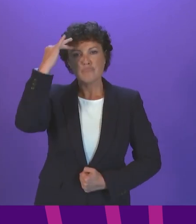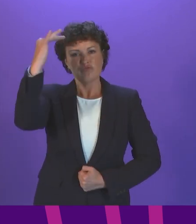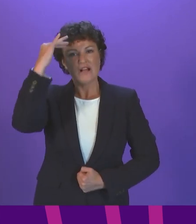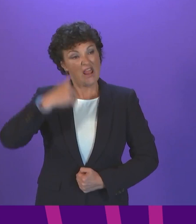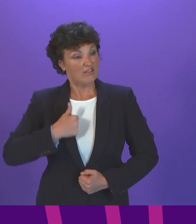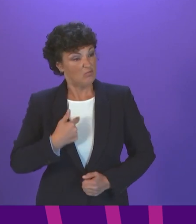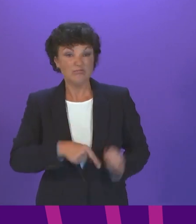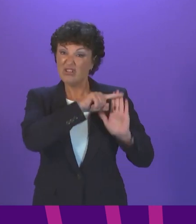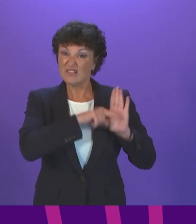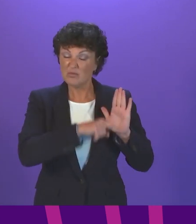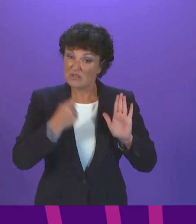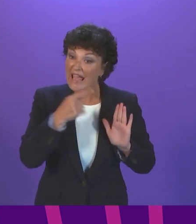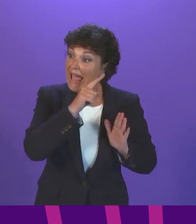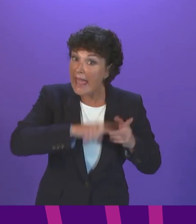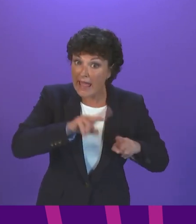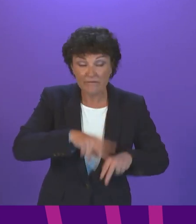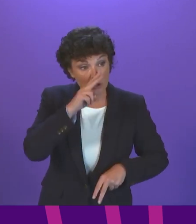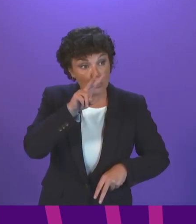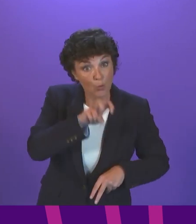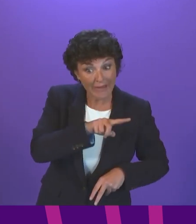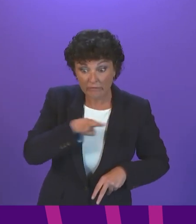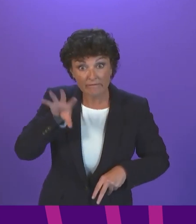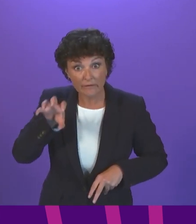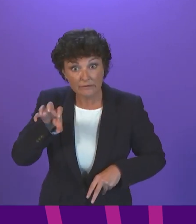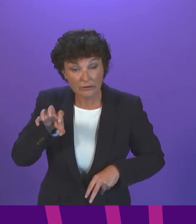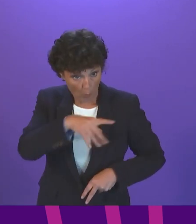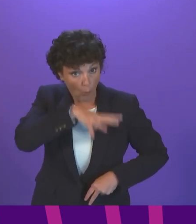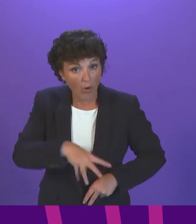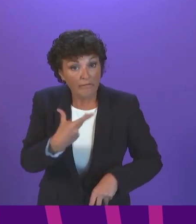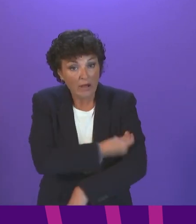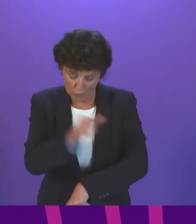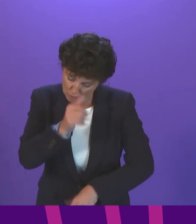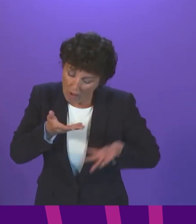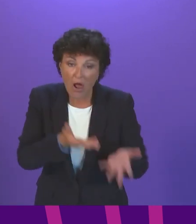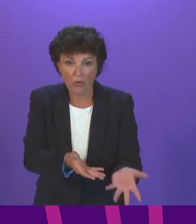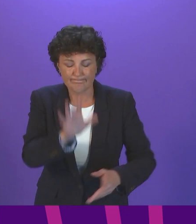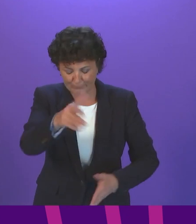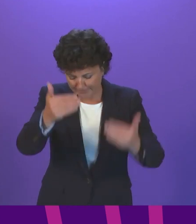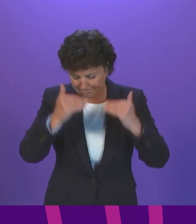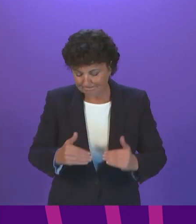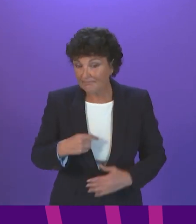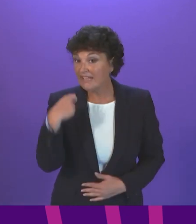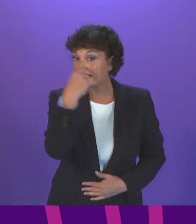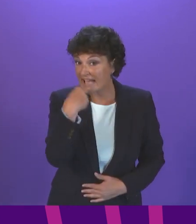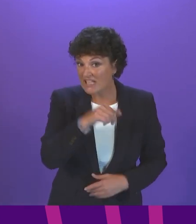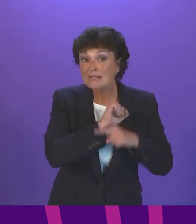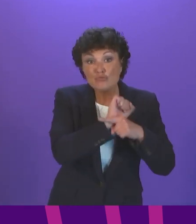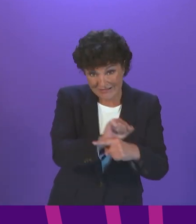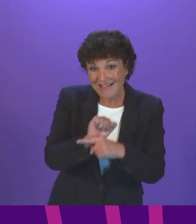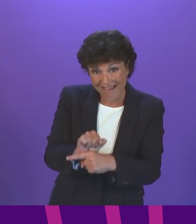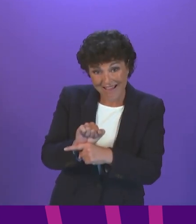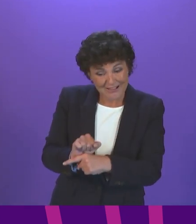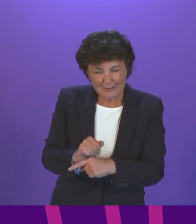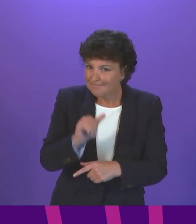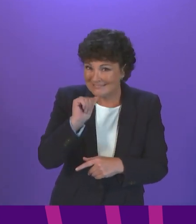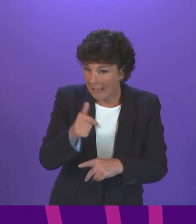They should be entitled to get the vaccine. So let's look at the current tools. Test and protect is still far from meeting its standard.